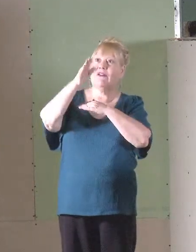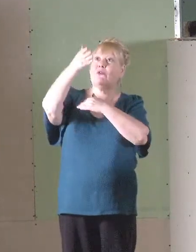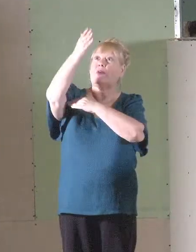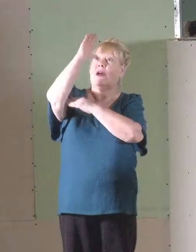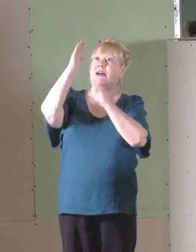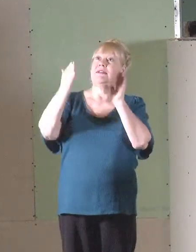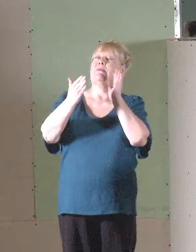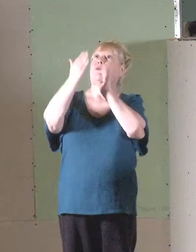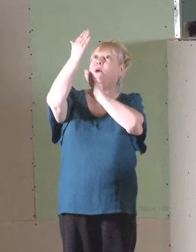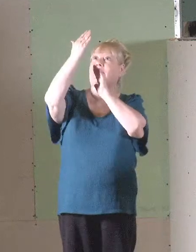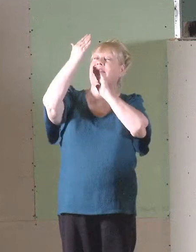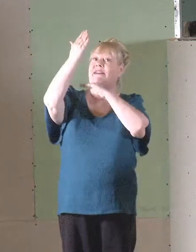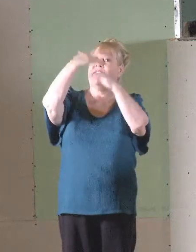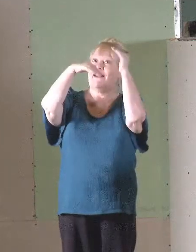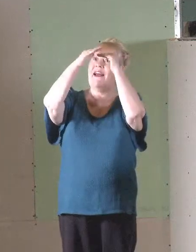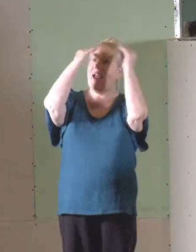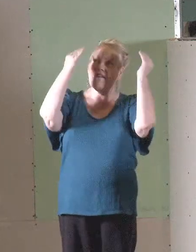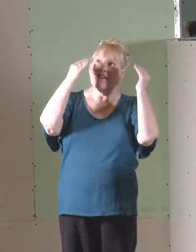presence.